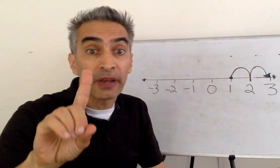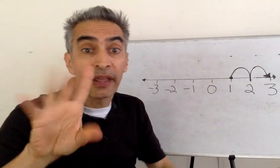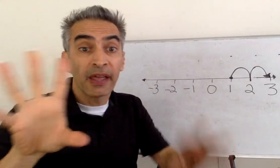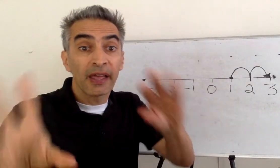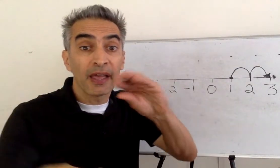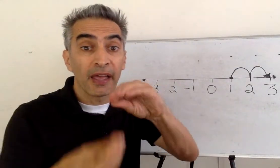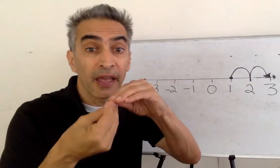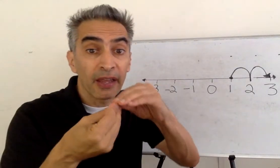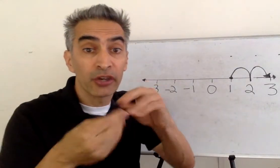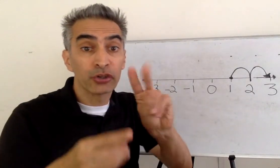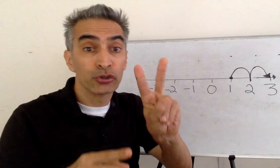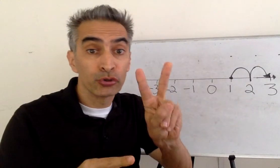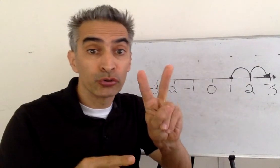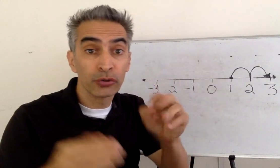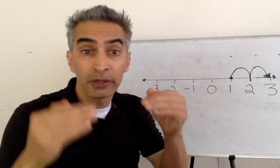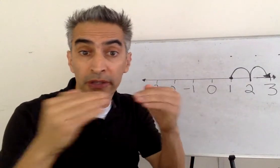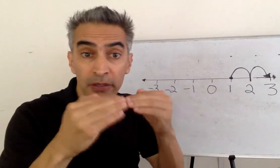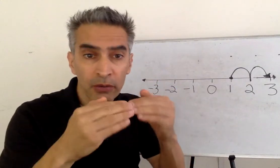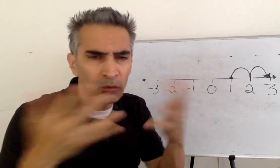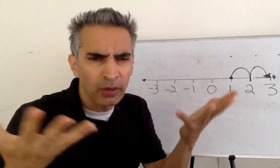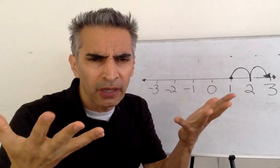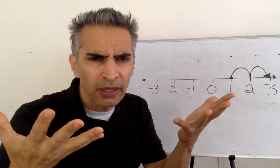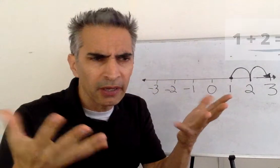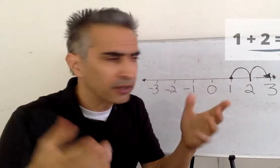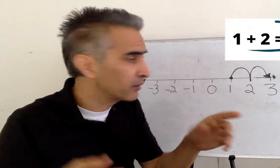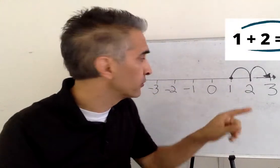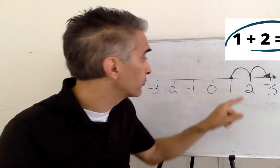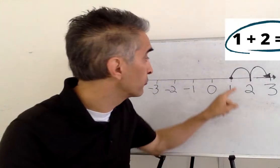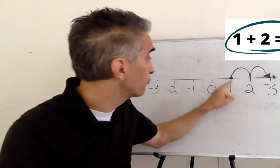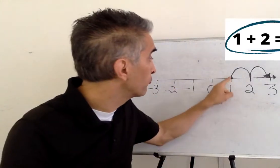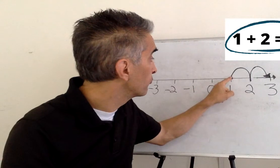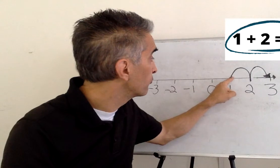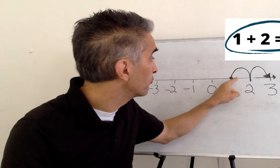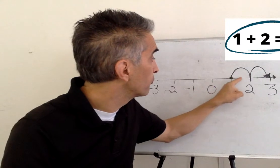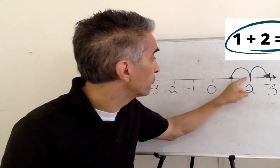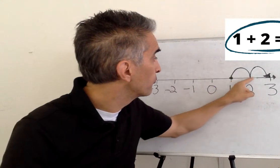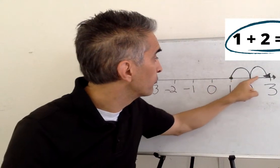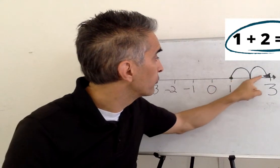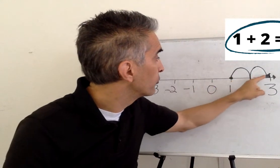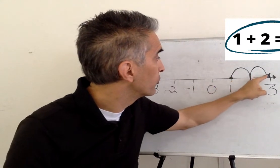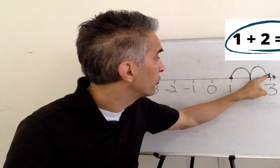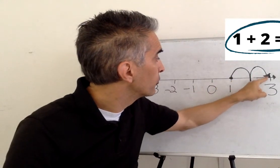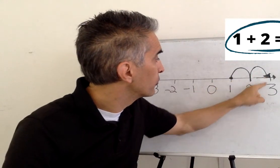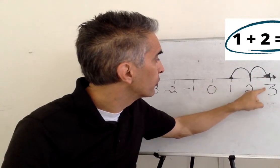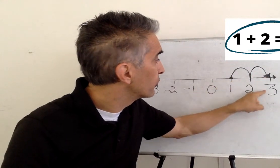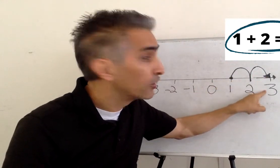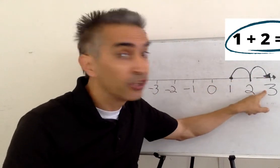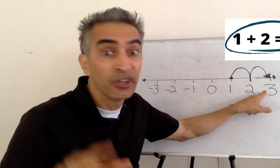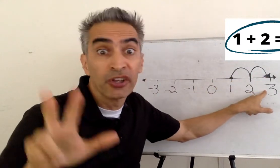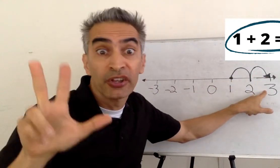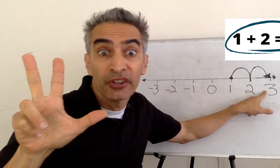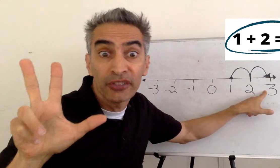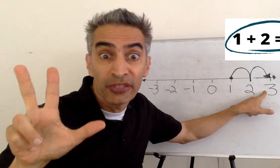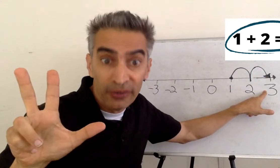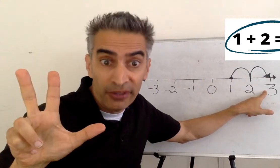1 out of 2 equals 3.